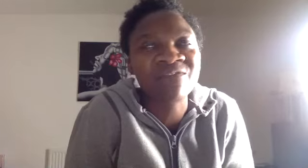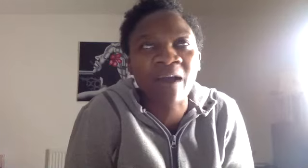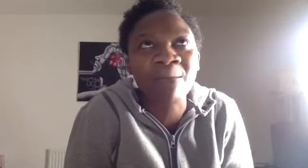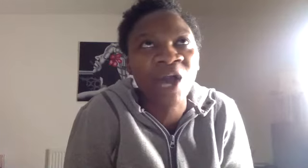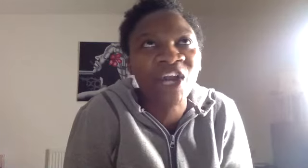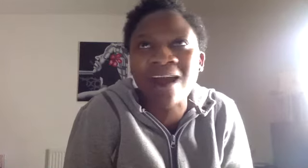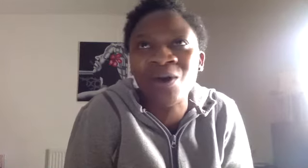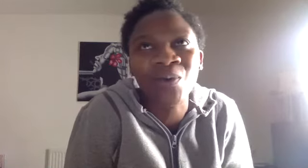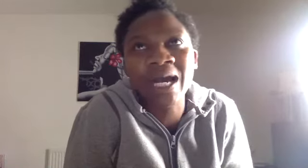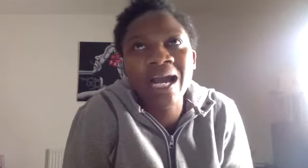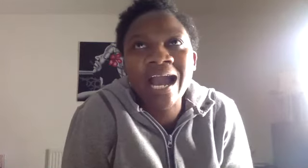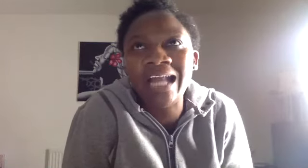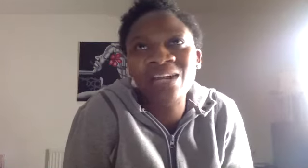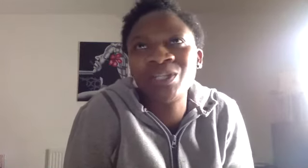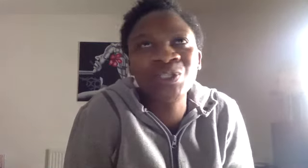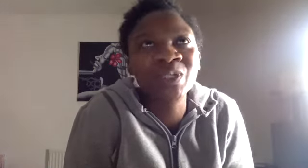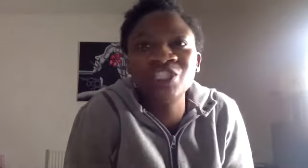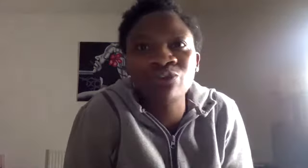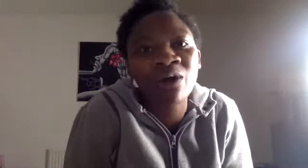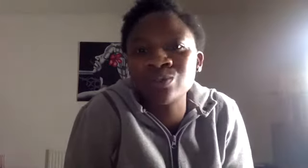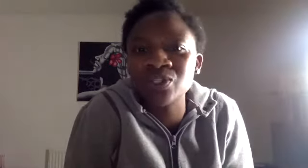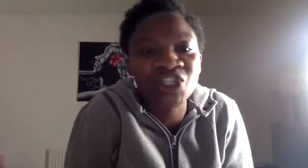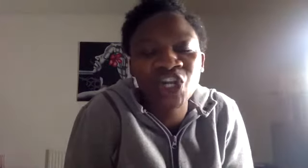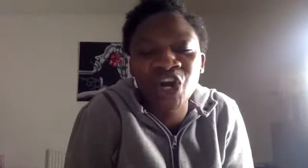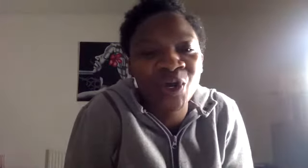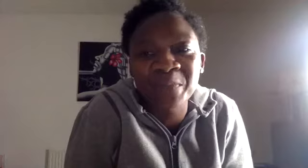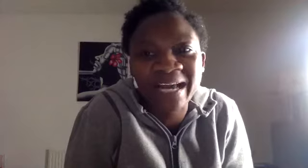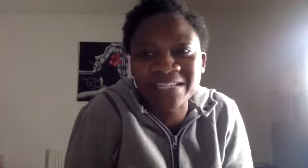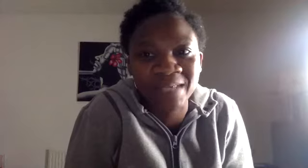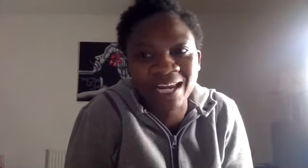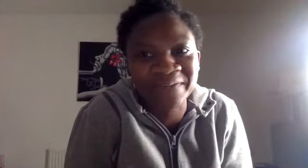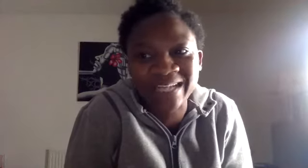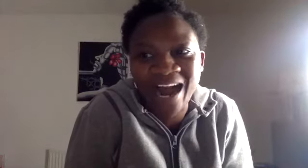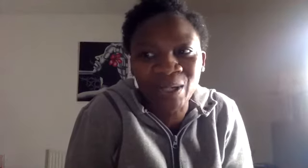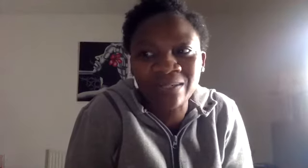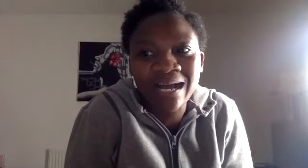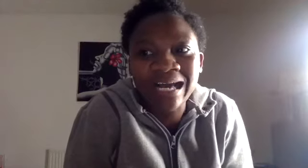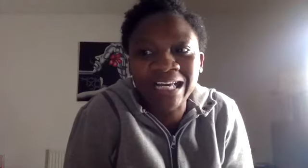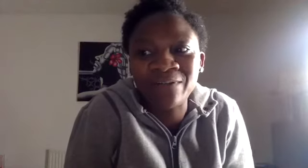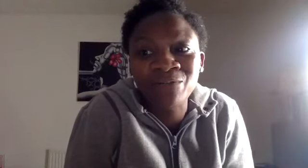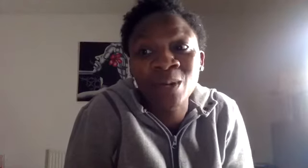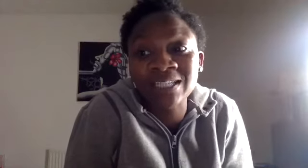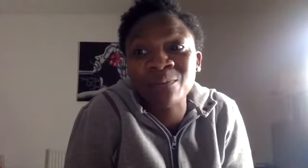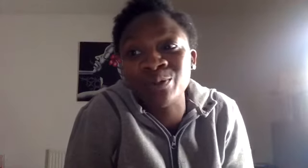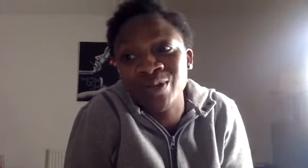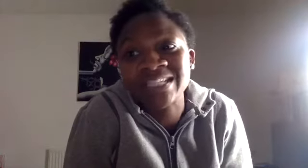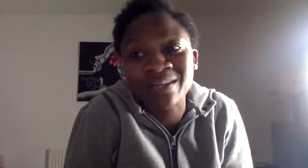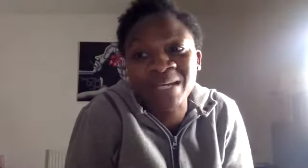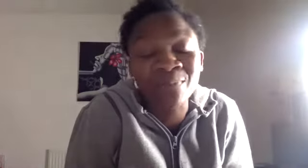felt burnout, anyone who has struggled to slow the pace of their life down, even if you are someone who treats other people,